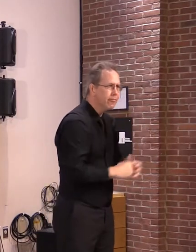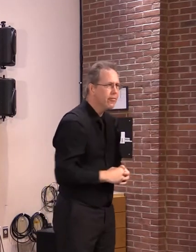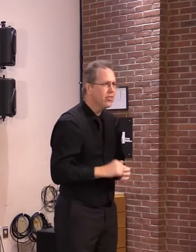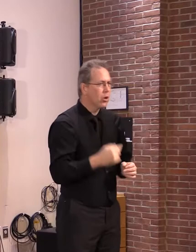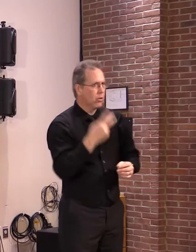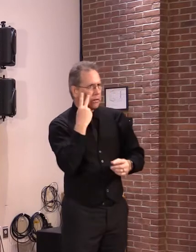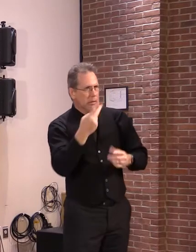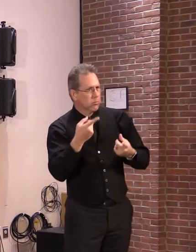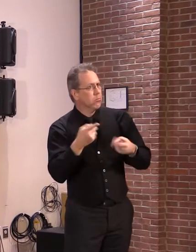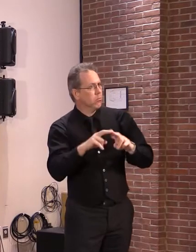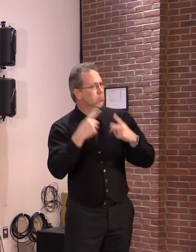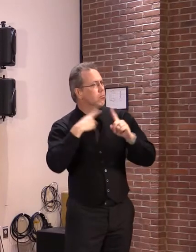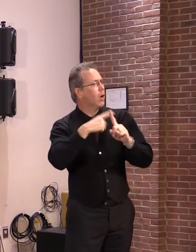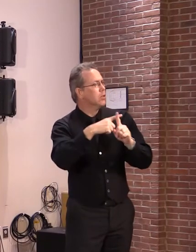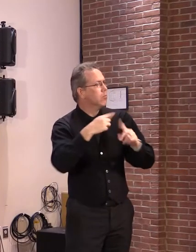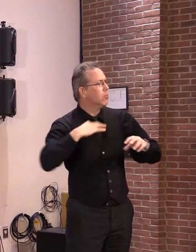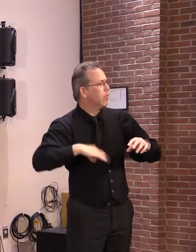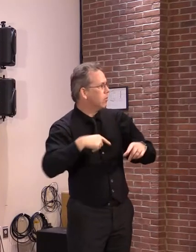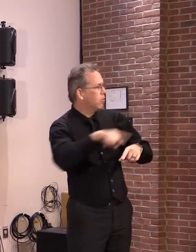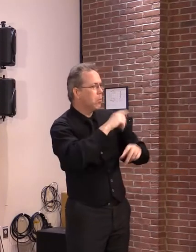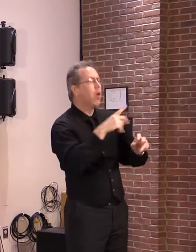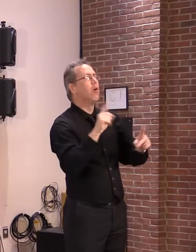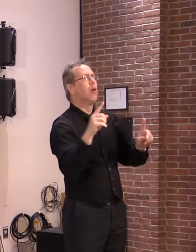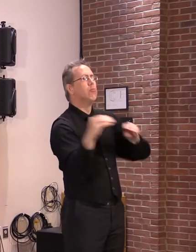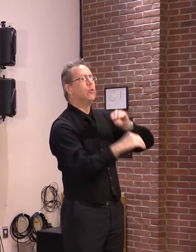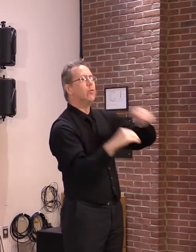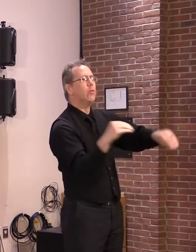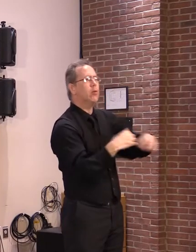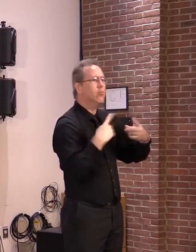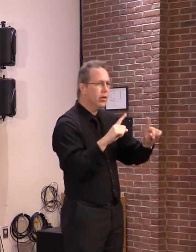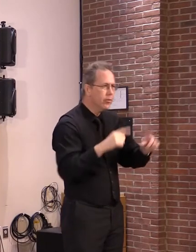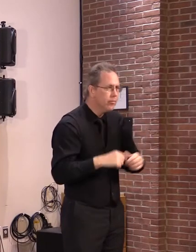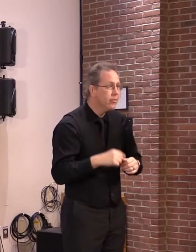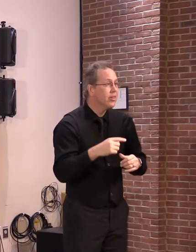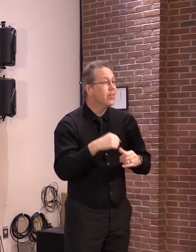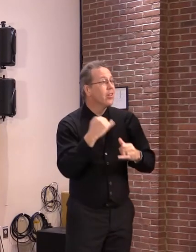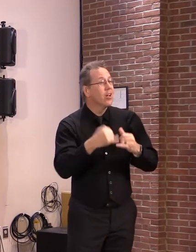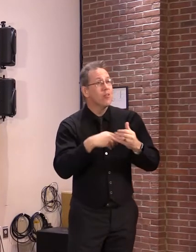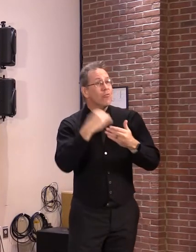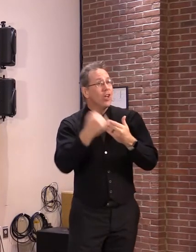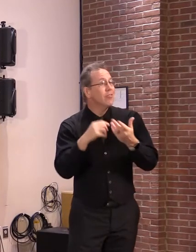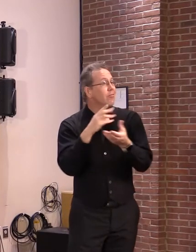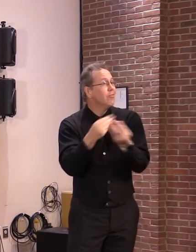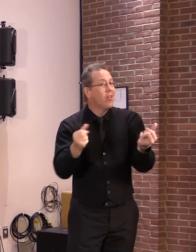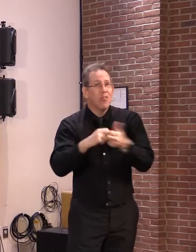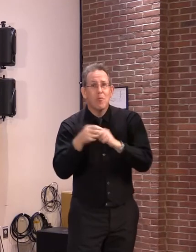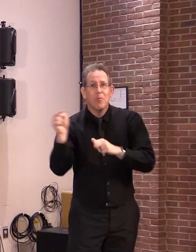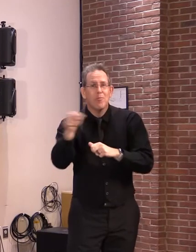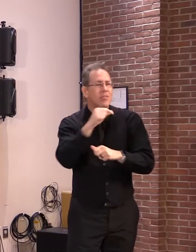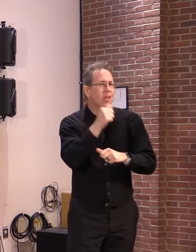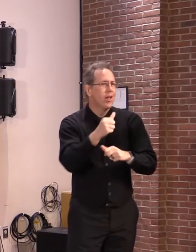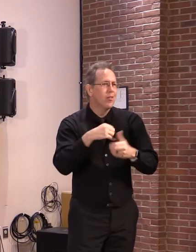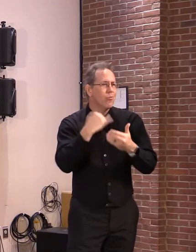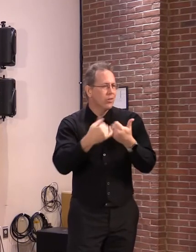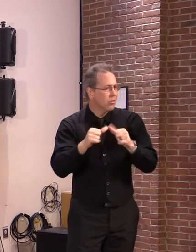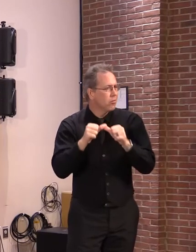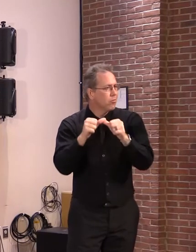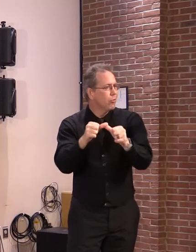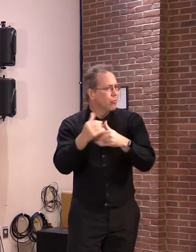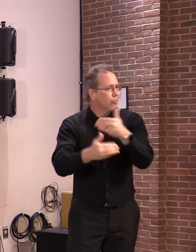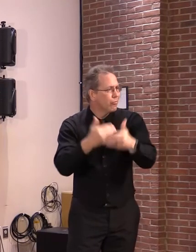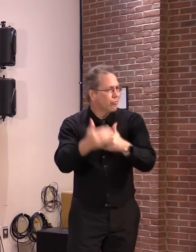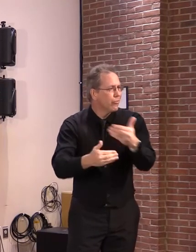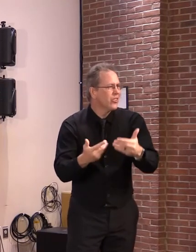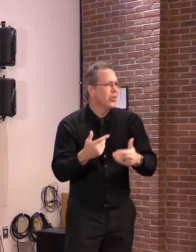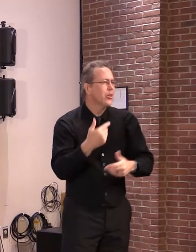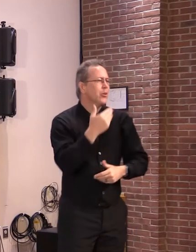But the Priority Housing Project doesn't solve all the housing needs. And it's why a cleaner exemption is needed. You know, we have homeownership